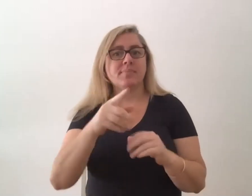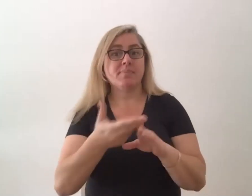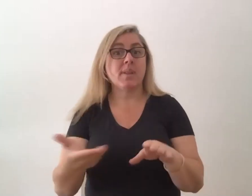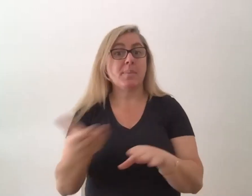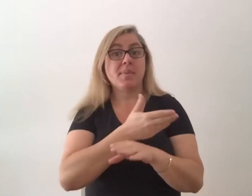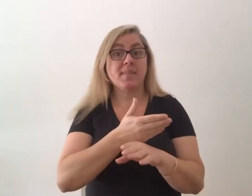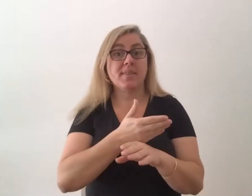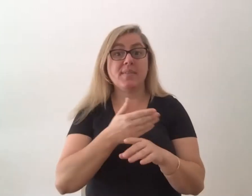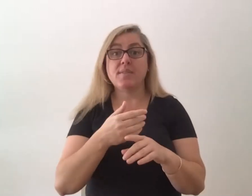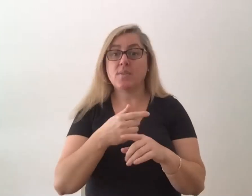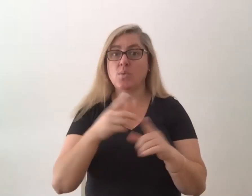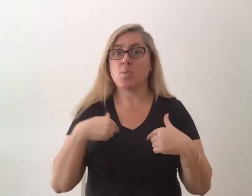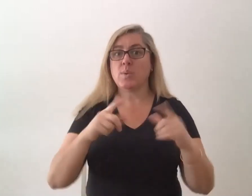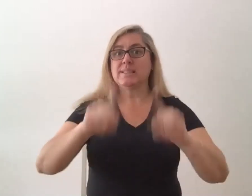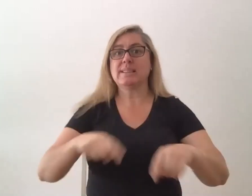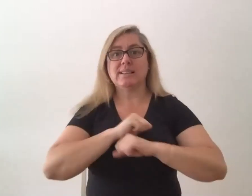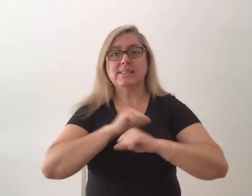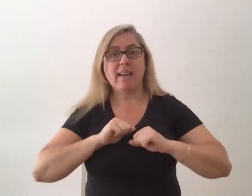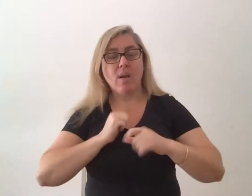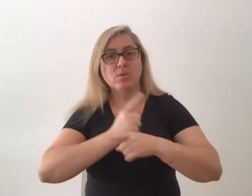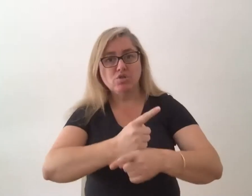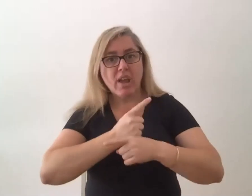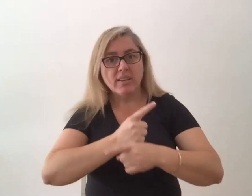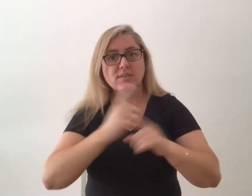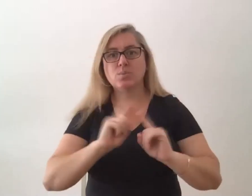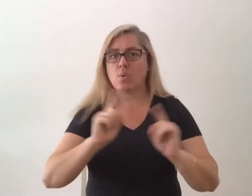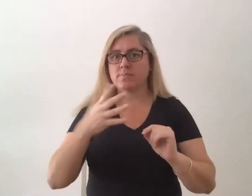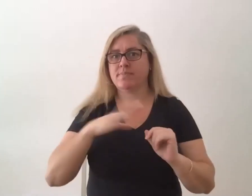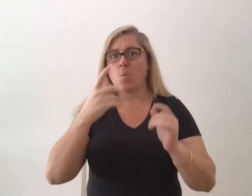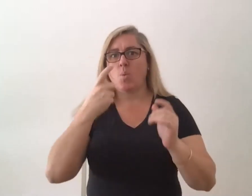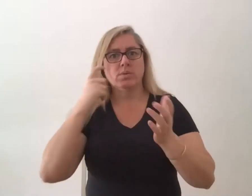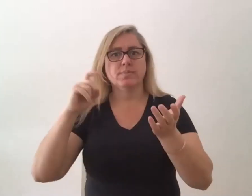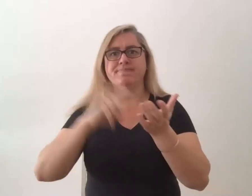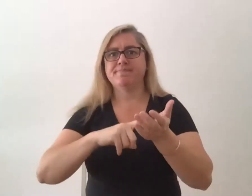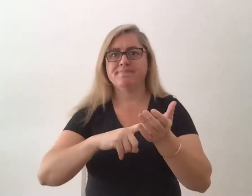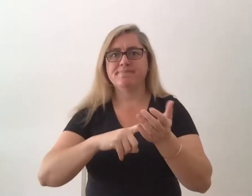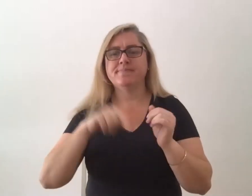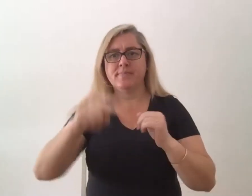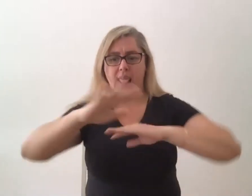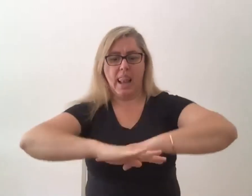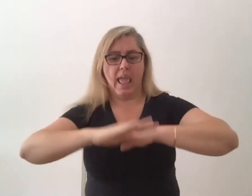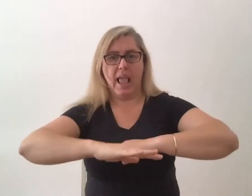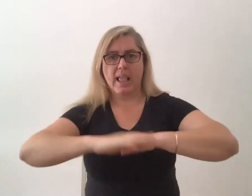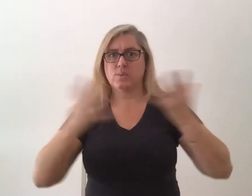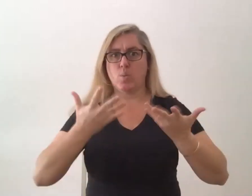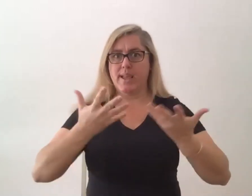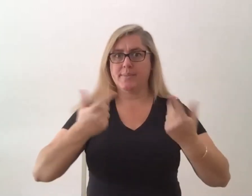our chat just want to acknowledge the land which I am so I'm on Boon Wurrung land.